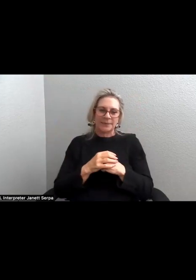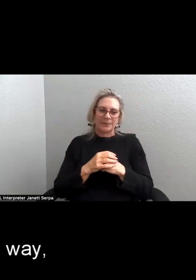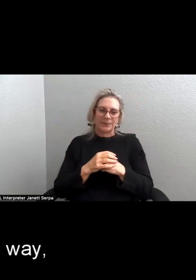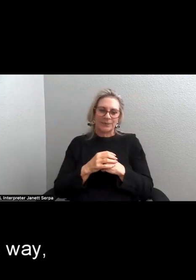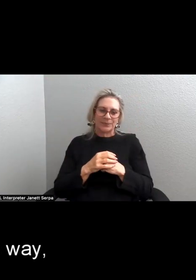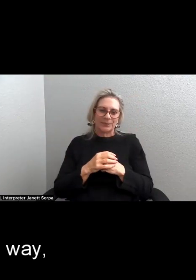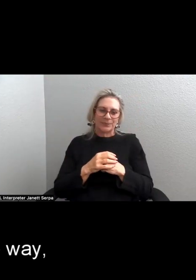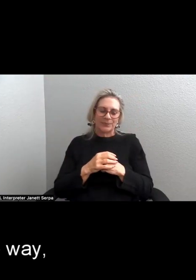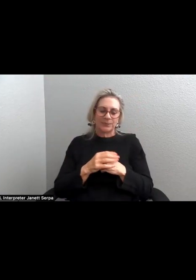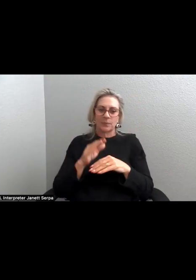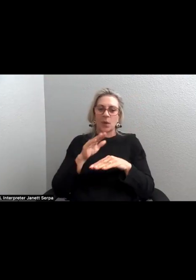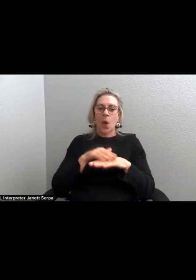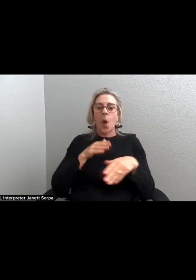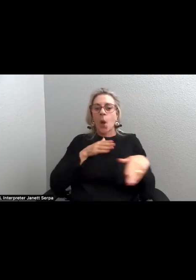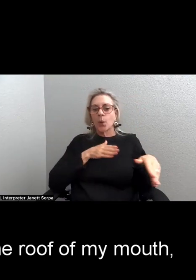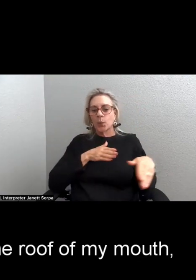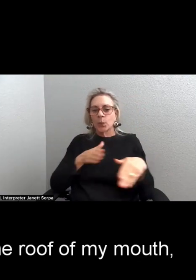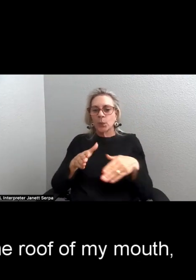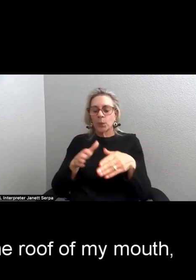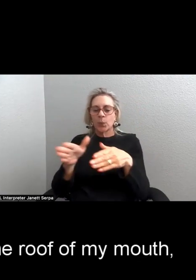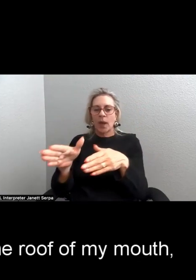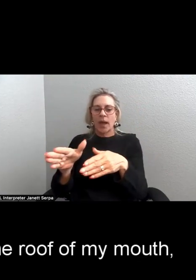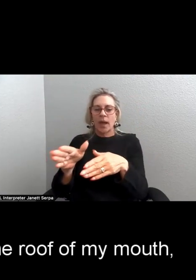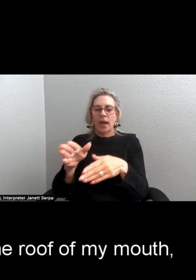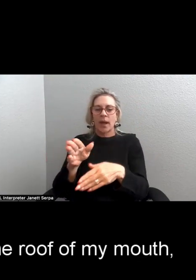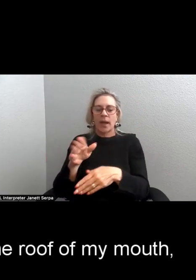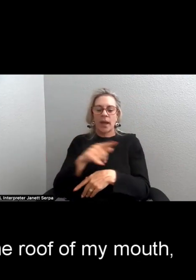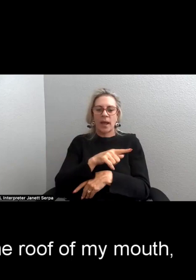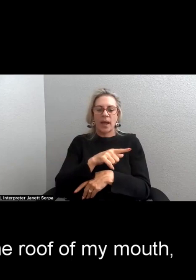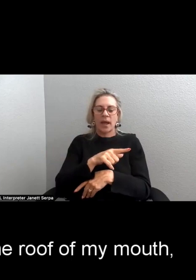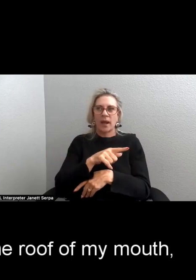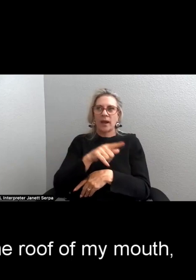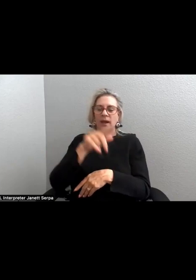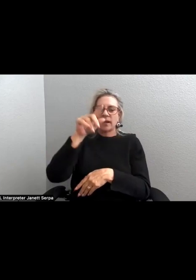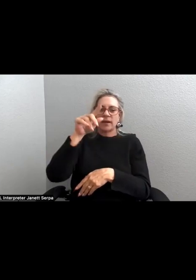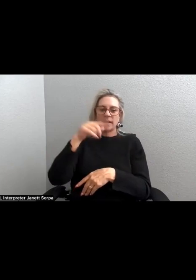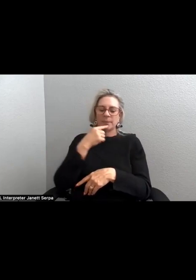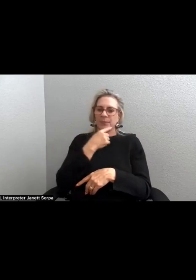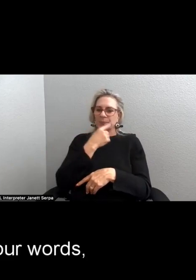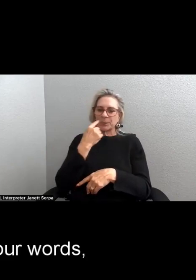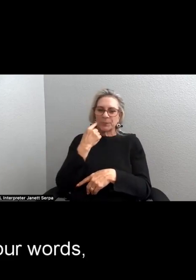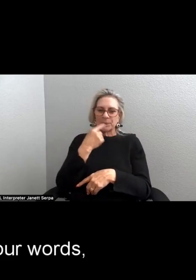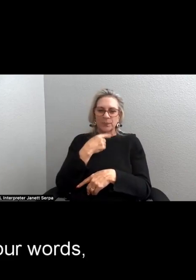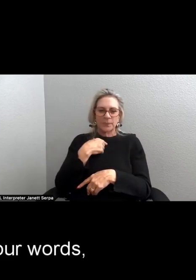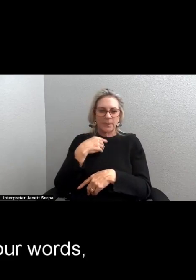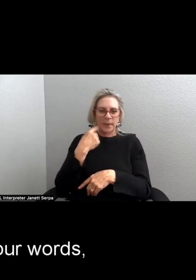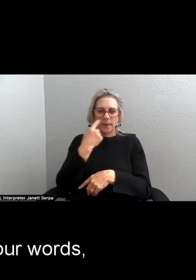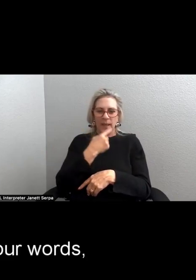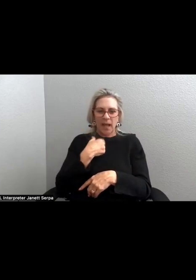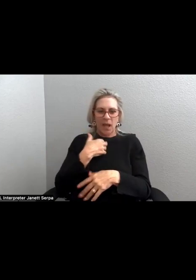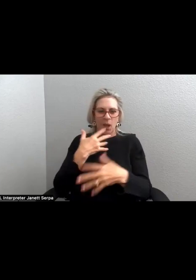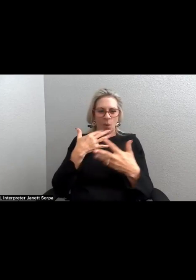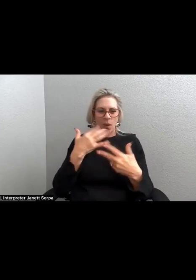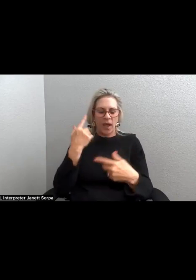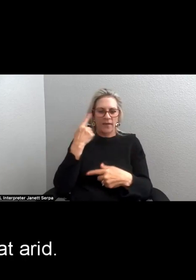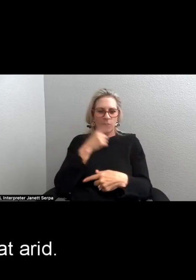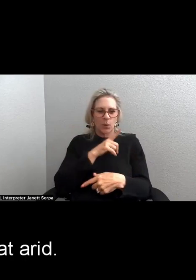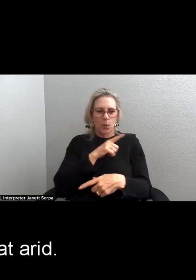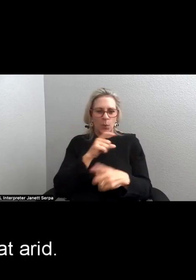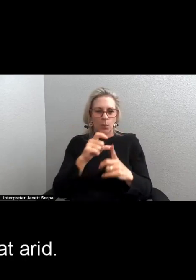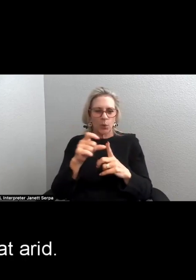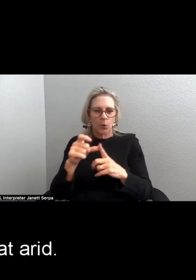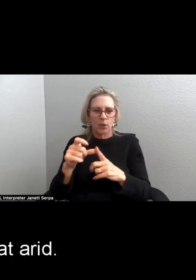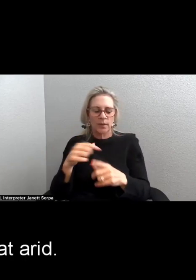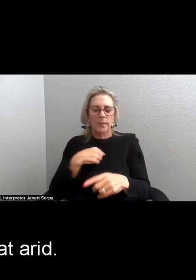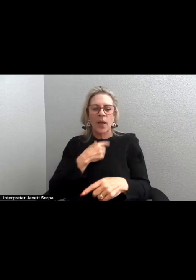On the way, breath hovering by the roof of my mouth, I wait for your words, my